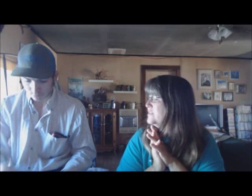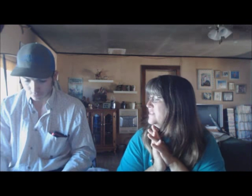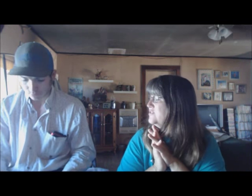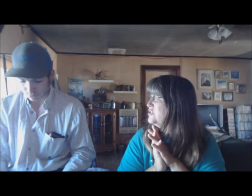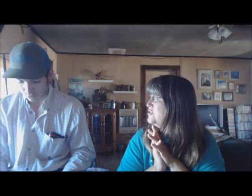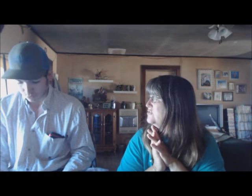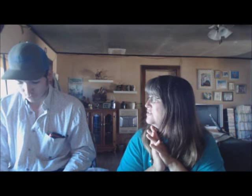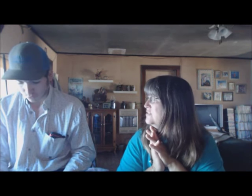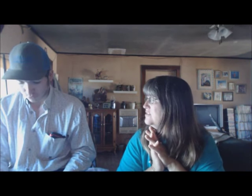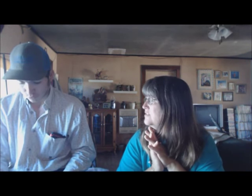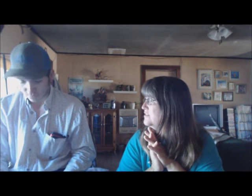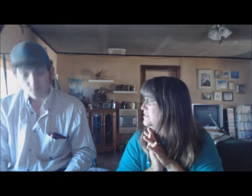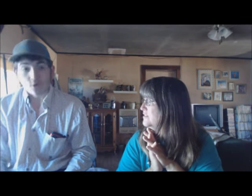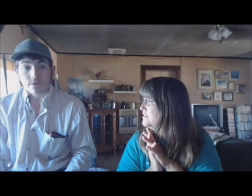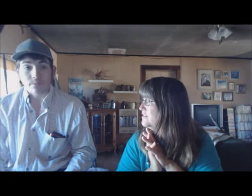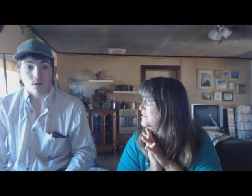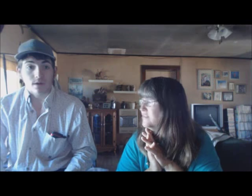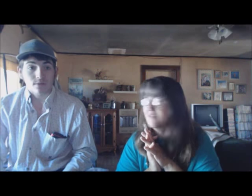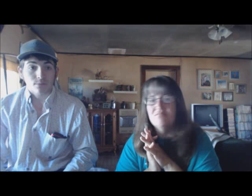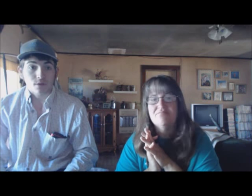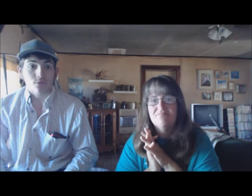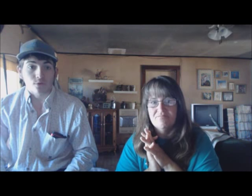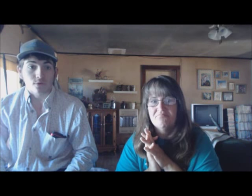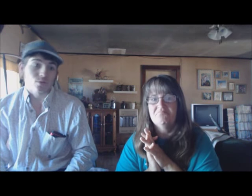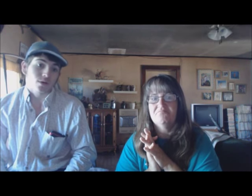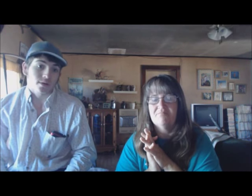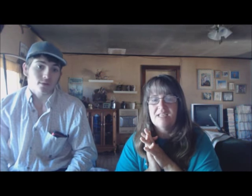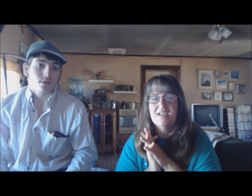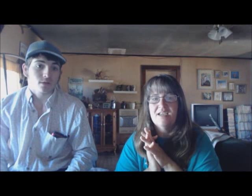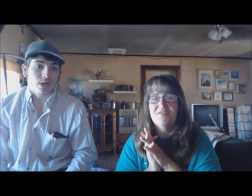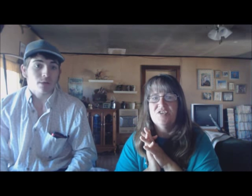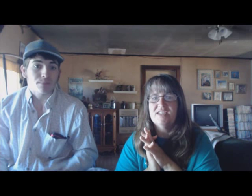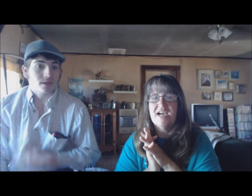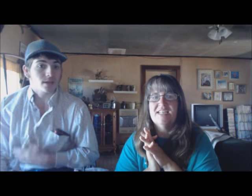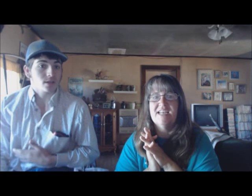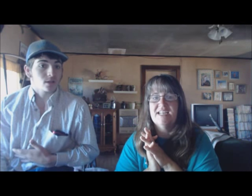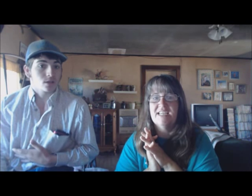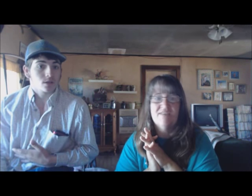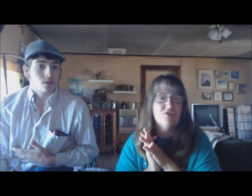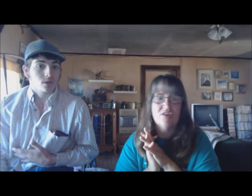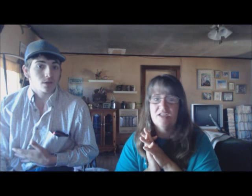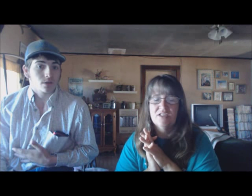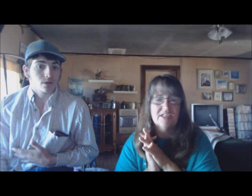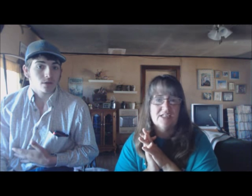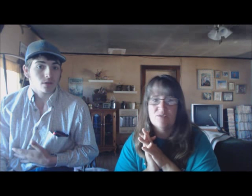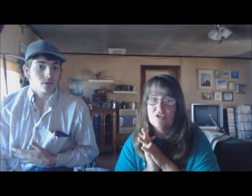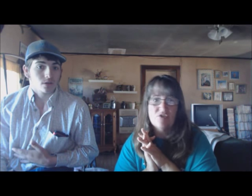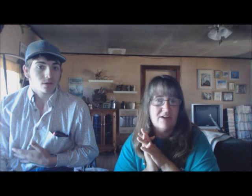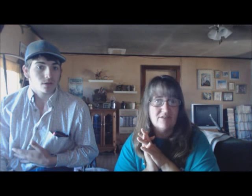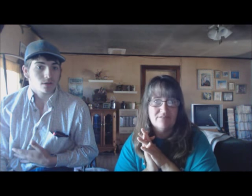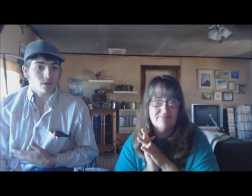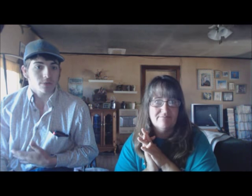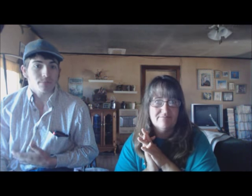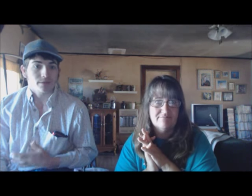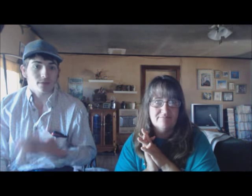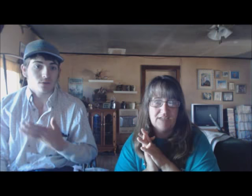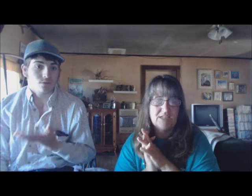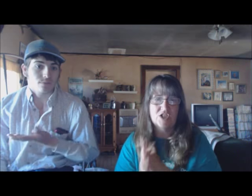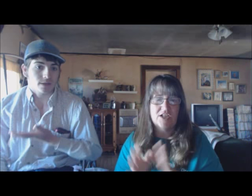was in those chutes? Four feet, really. About four foot of water. If you'd tied down a cap, you'd have killed it, because it would have drowned. It'd been... It's